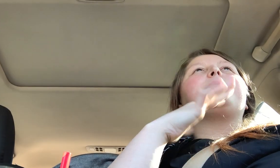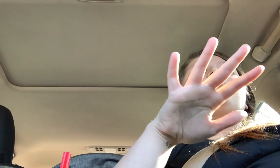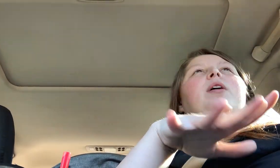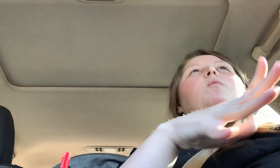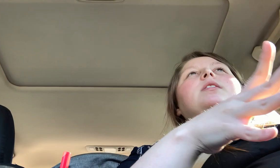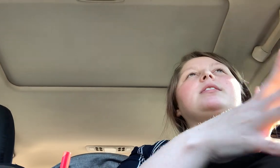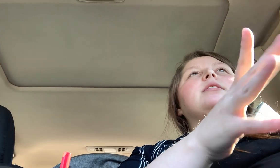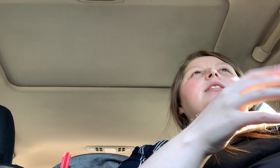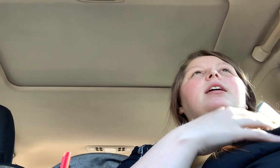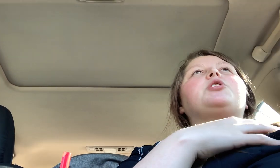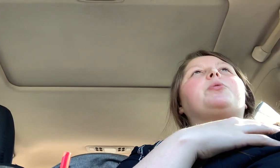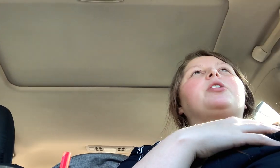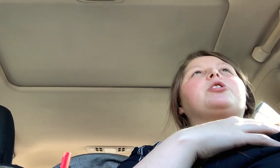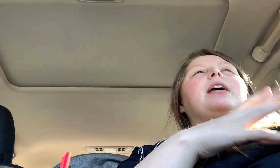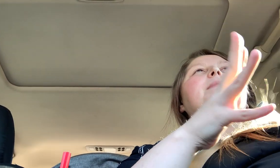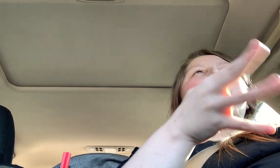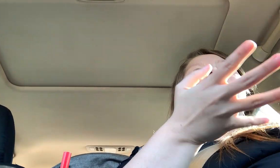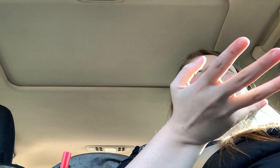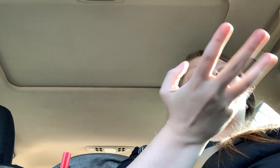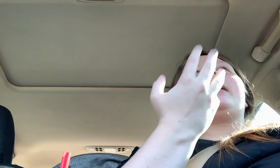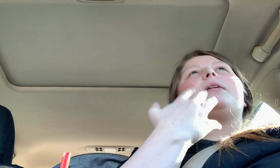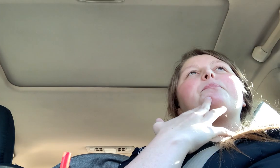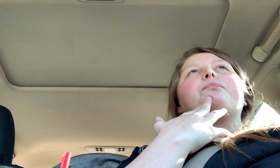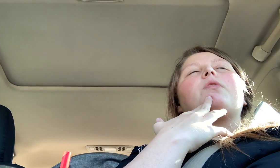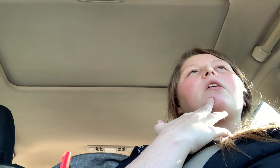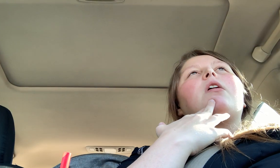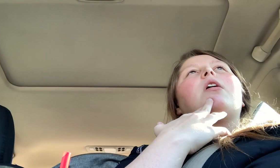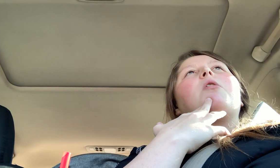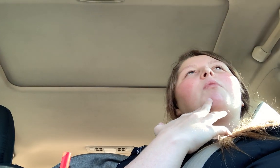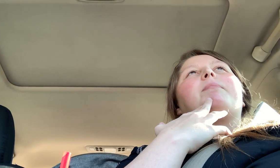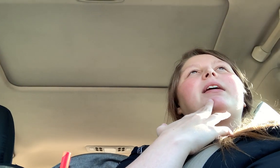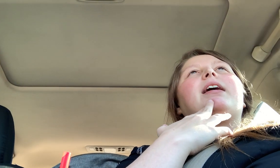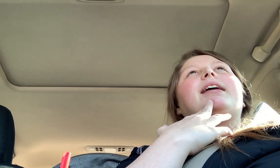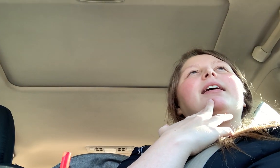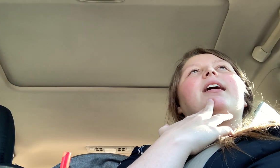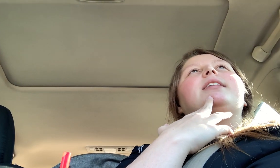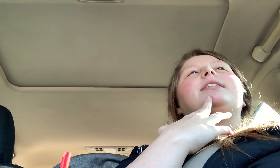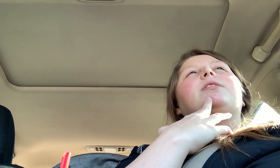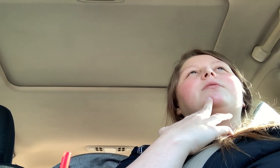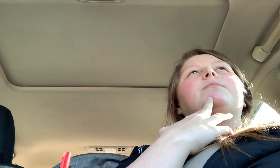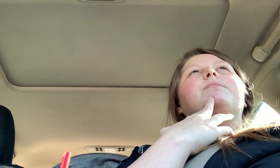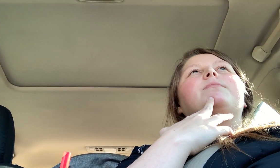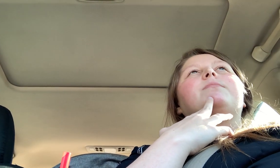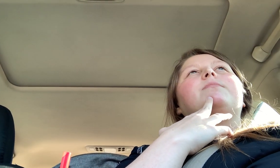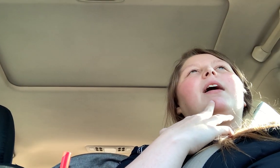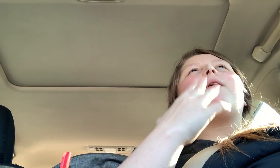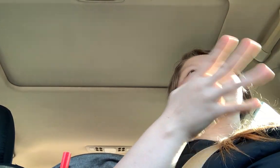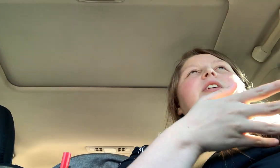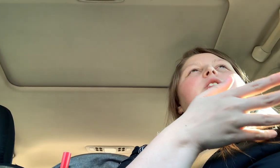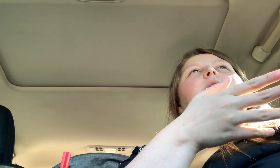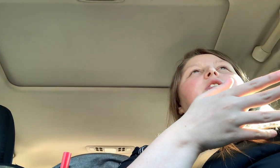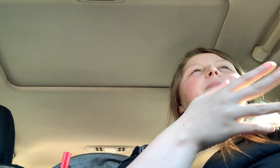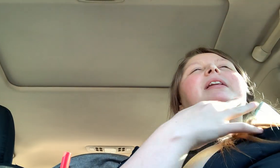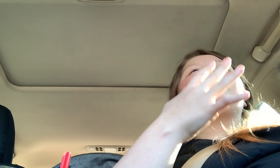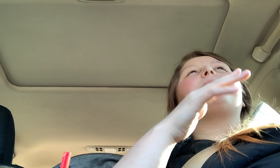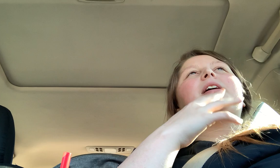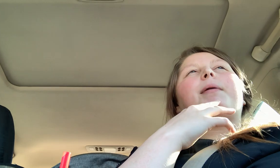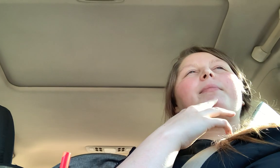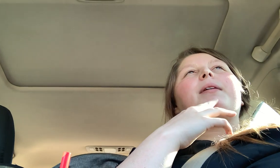between 160 and 200, like maybe 180 would be, I think ideal. I know I just said 200, but now that I'm thinking about like